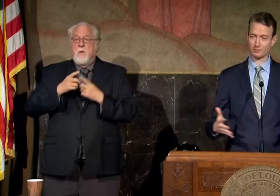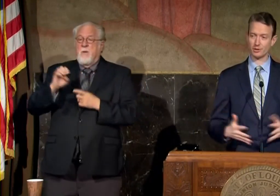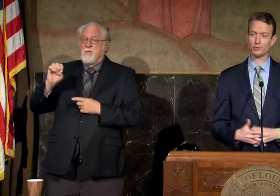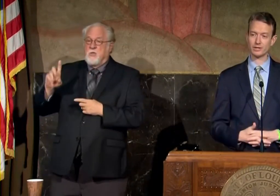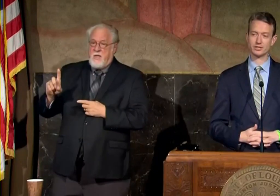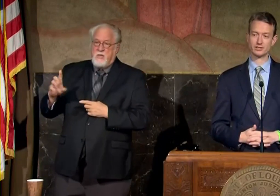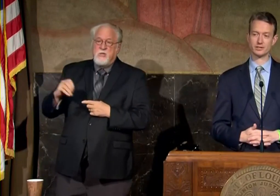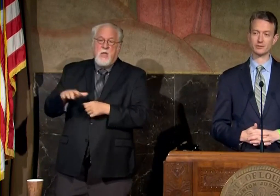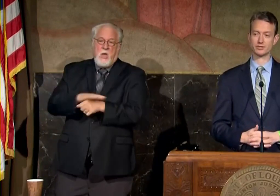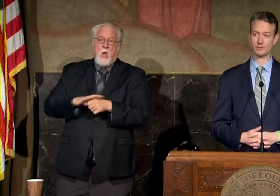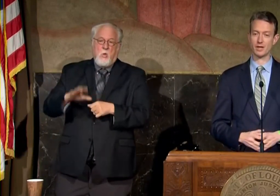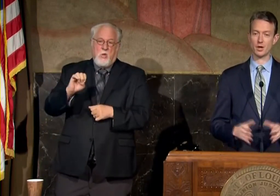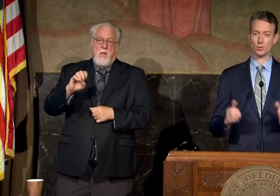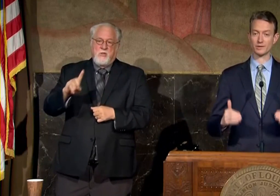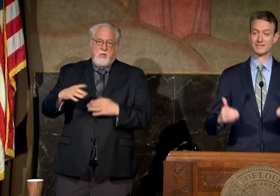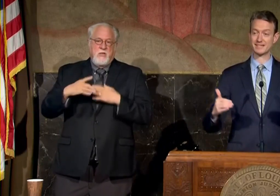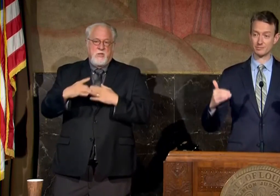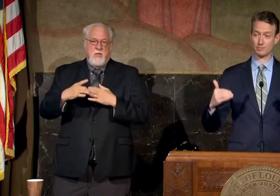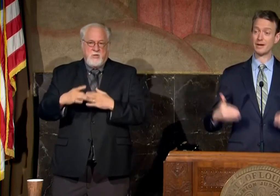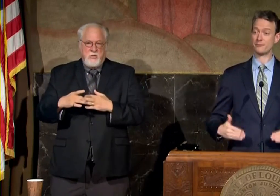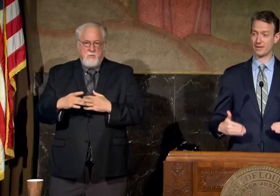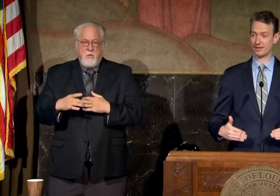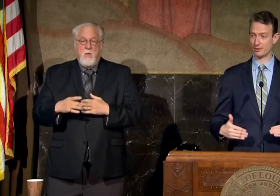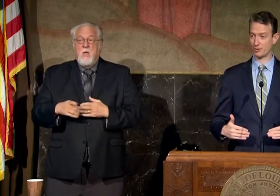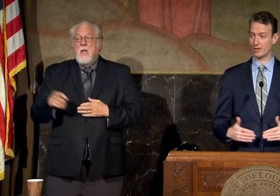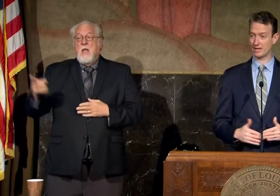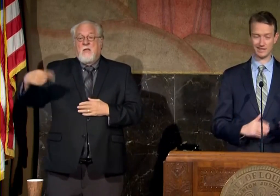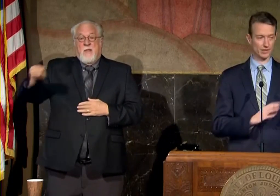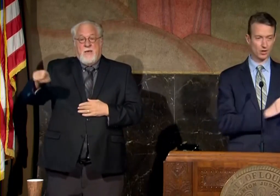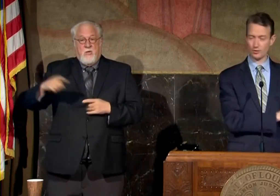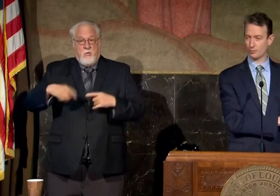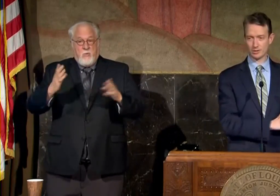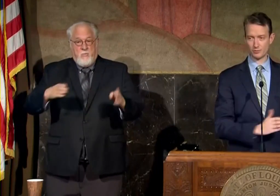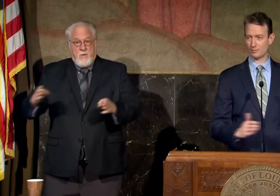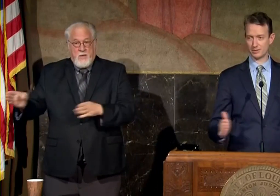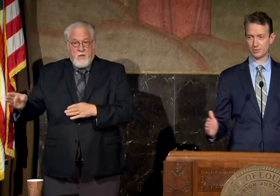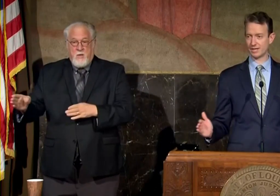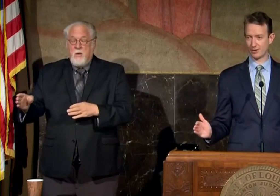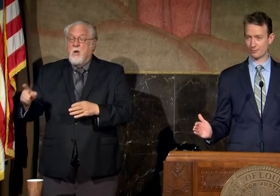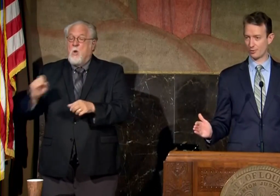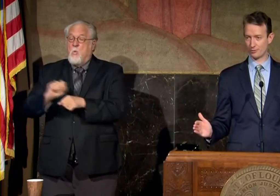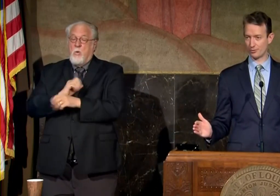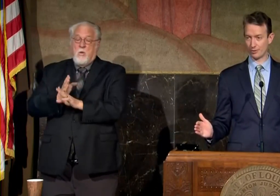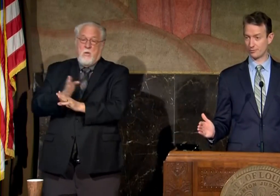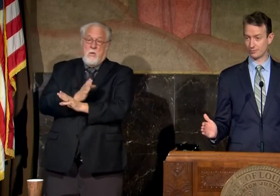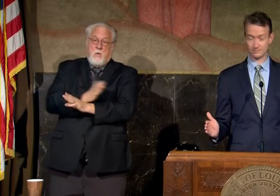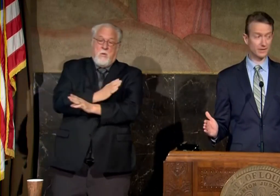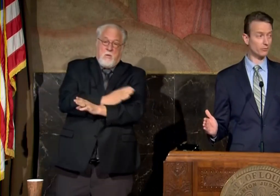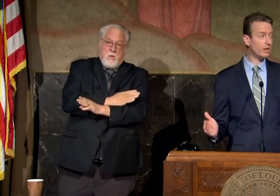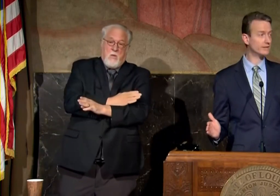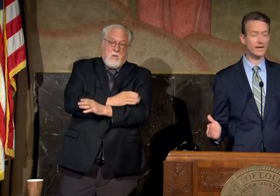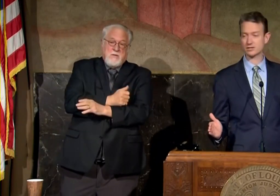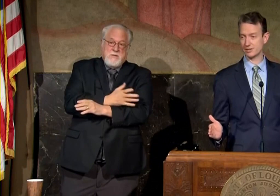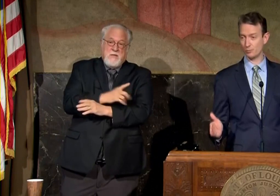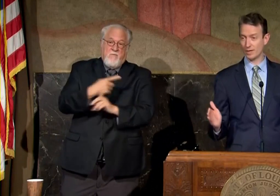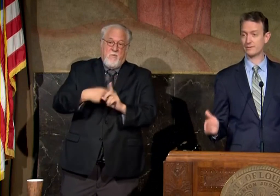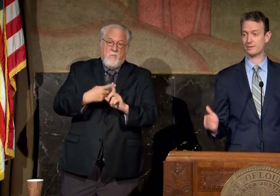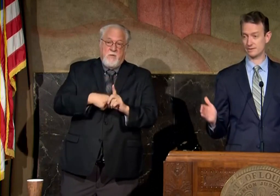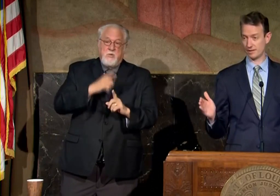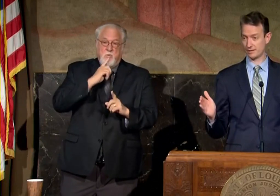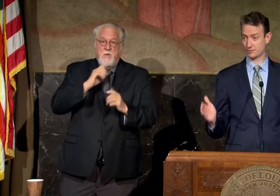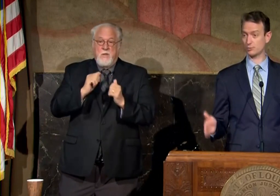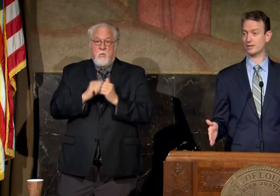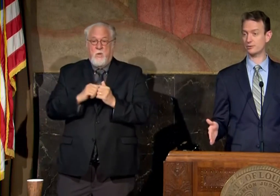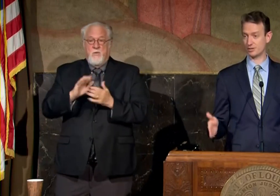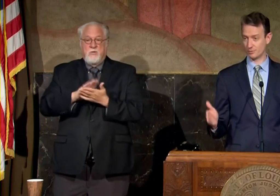and certainly the local education leadership what i'll say to prepare for that though is all the work that we've been doing now for over over several months actually with